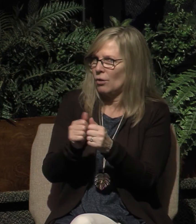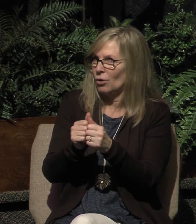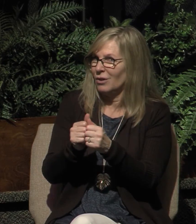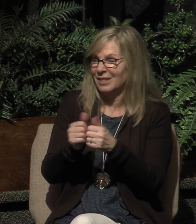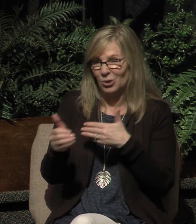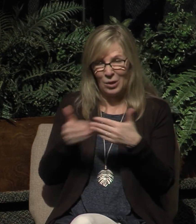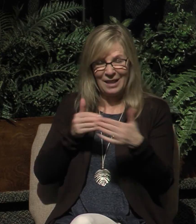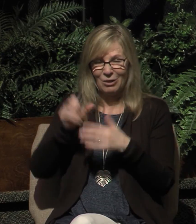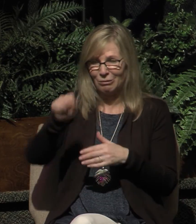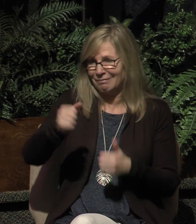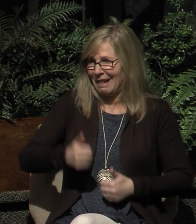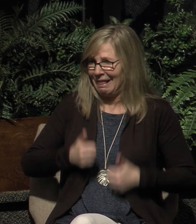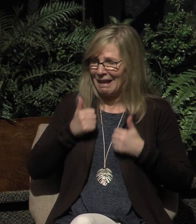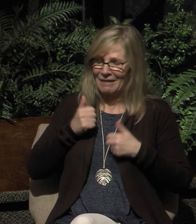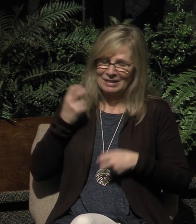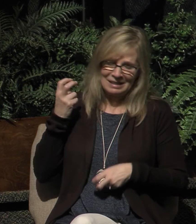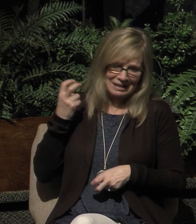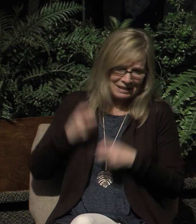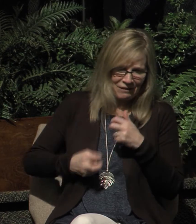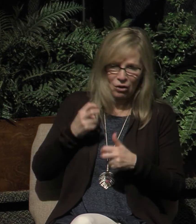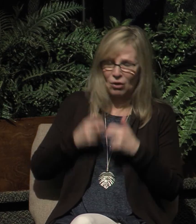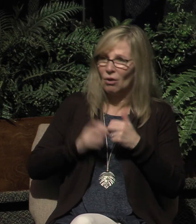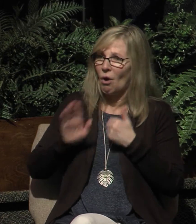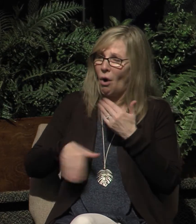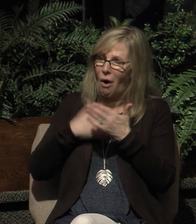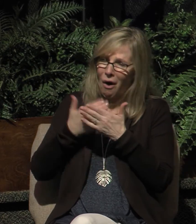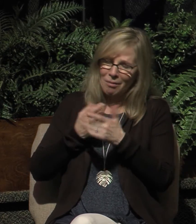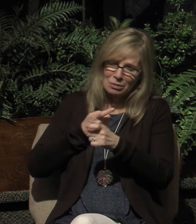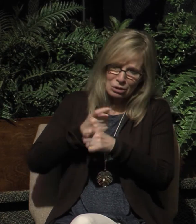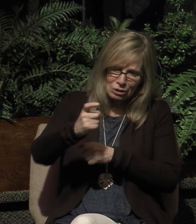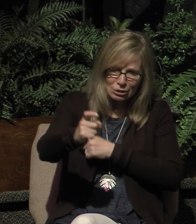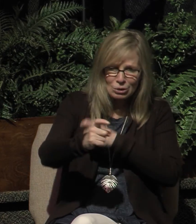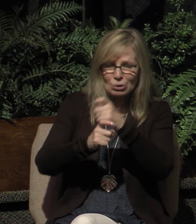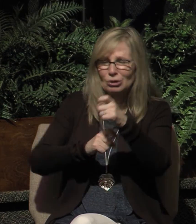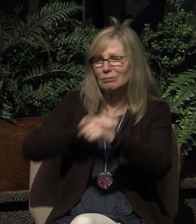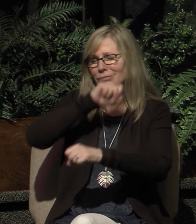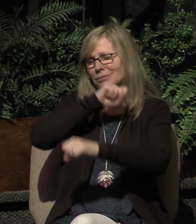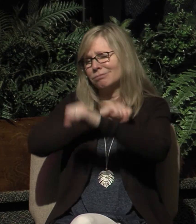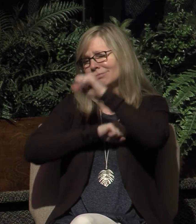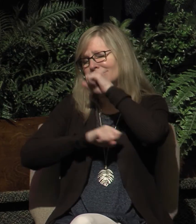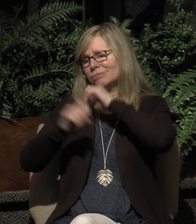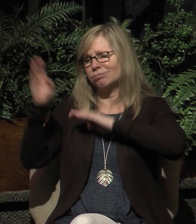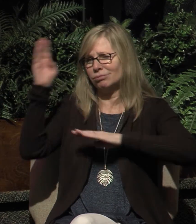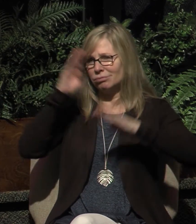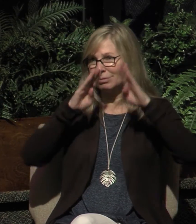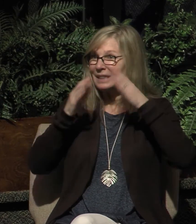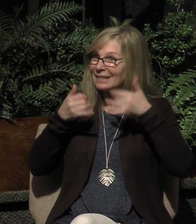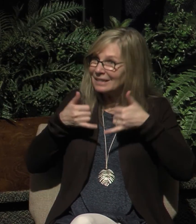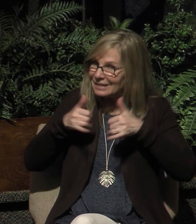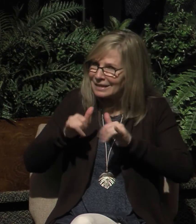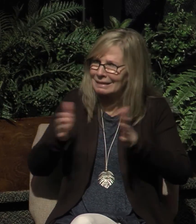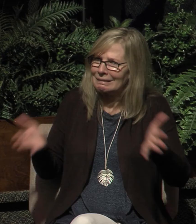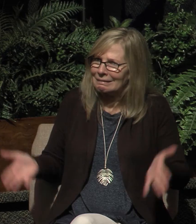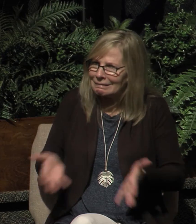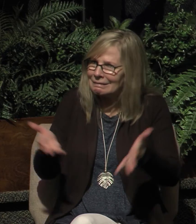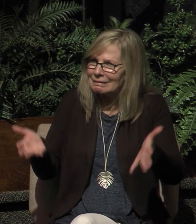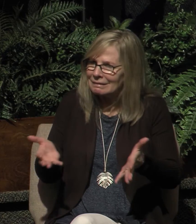life was for them with all the persecution and trials they were still to urge one another to keep a sweet spirit